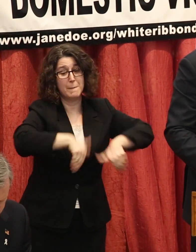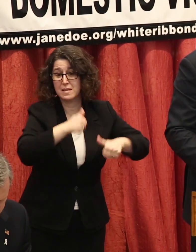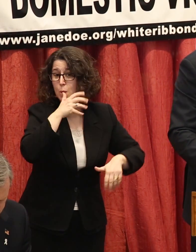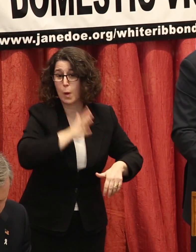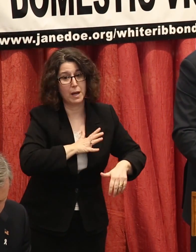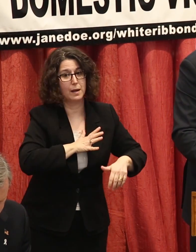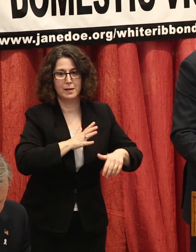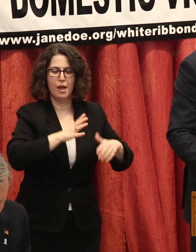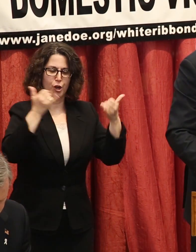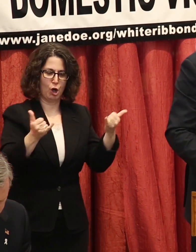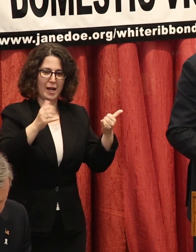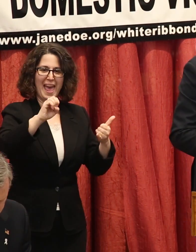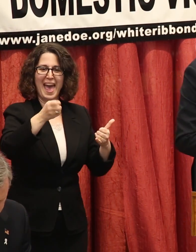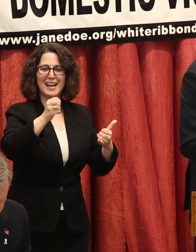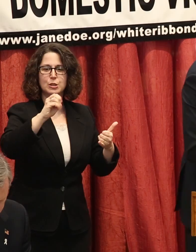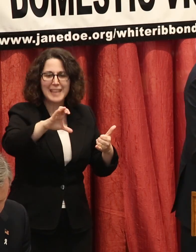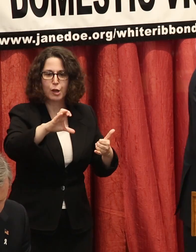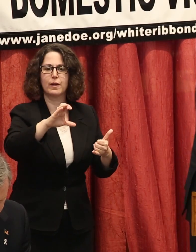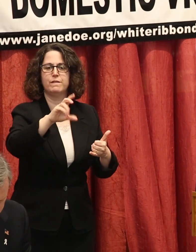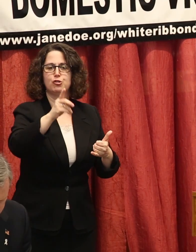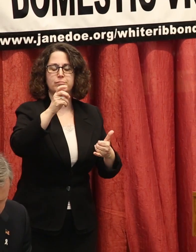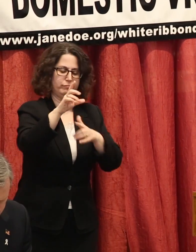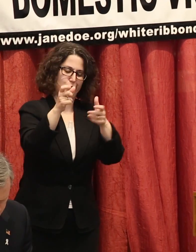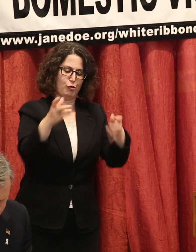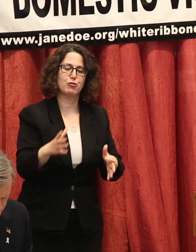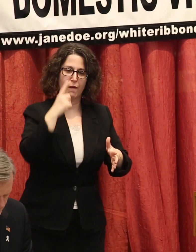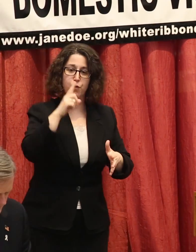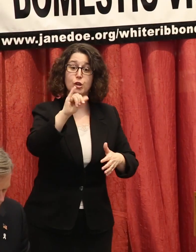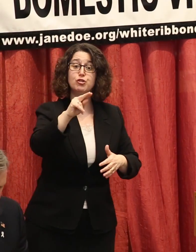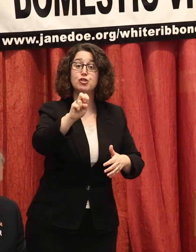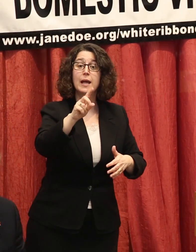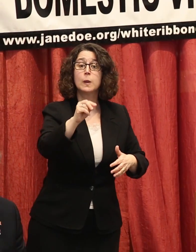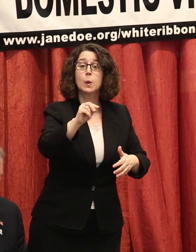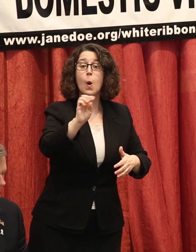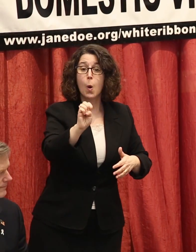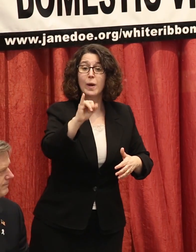executive director of Jane Doe, Inc., Debra Robin. Debra